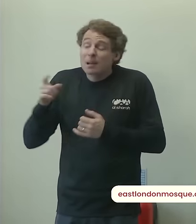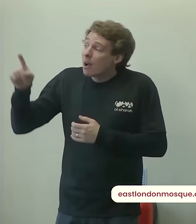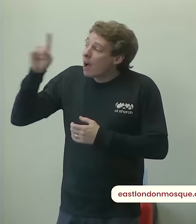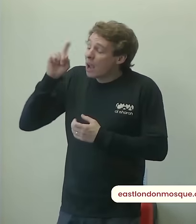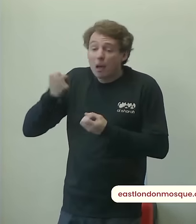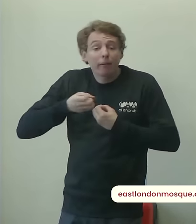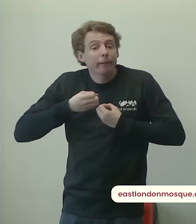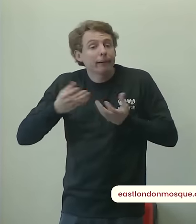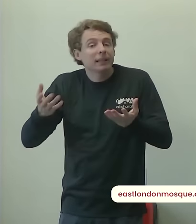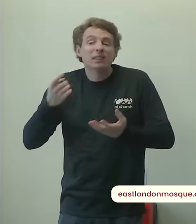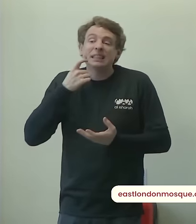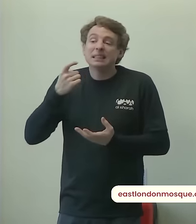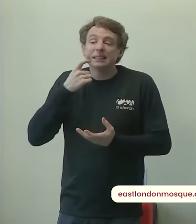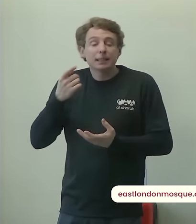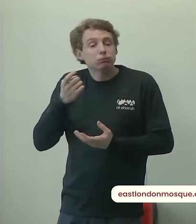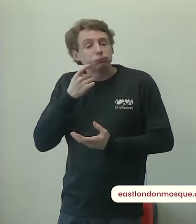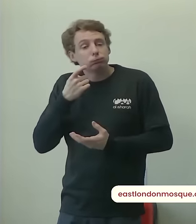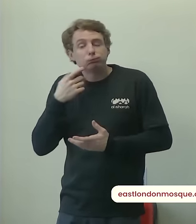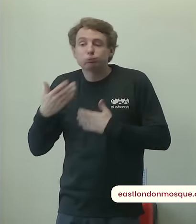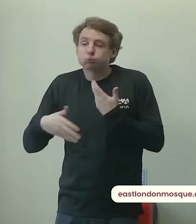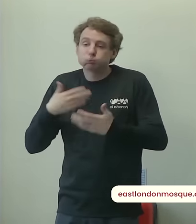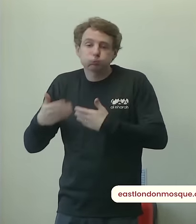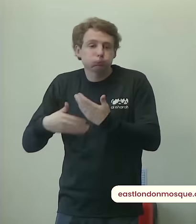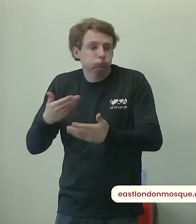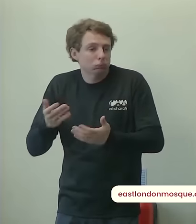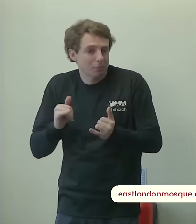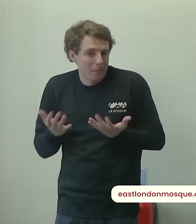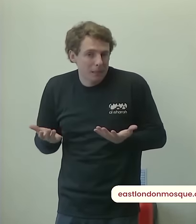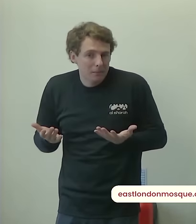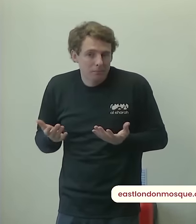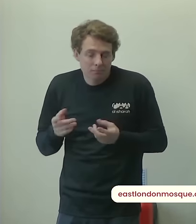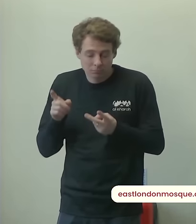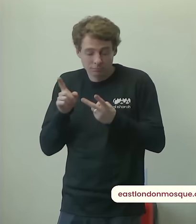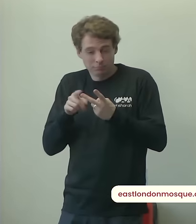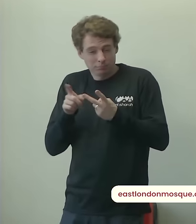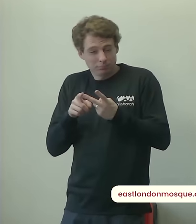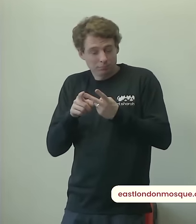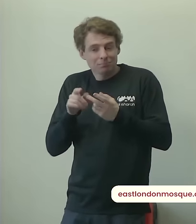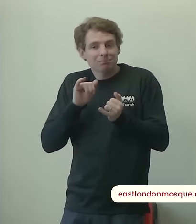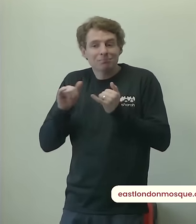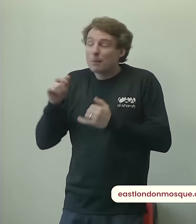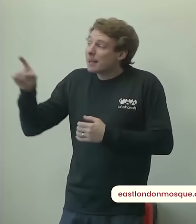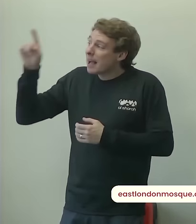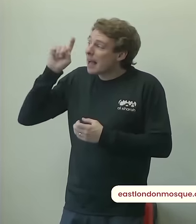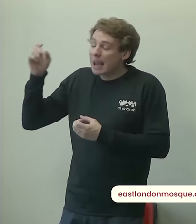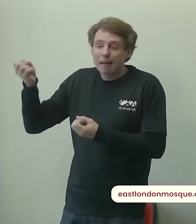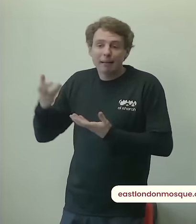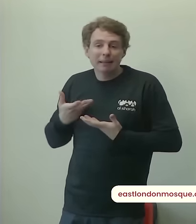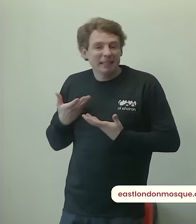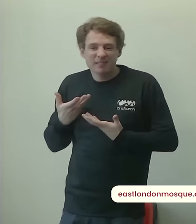victory on earth number two is perhaps you do not have exactly what you want on earth but up to the point of